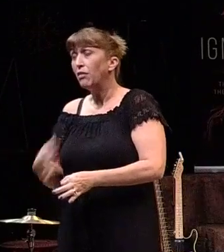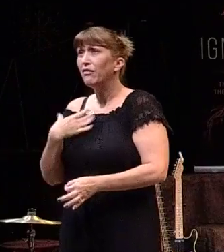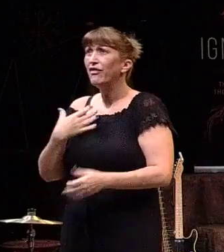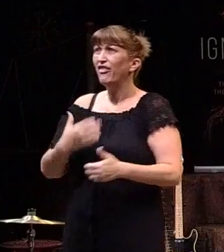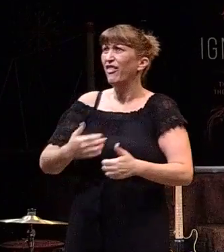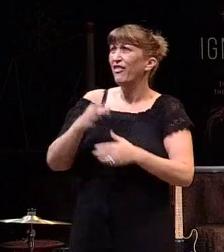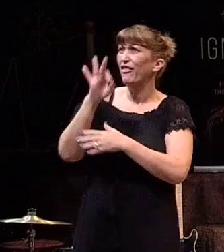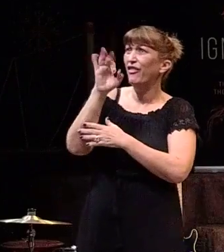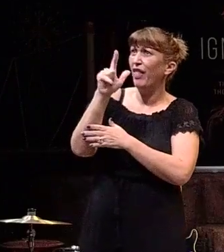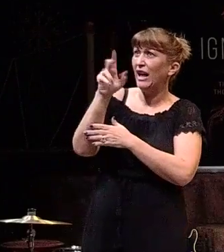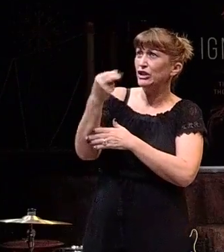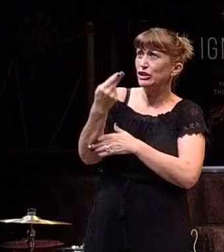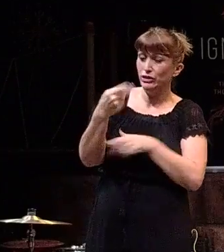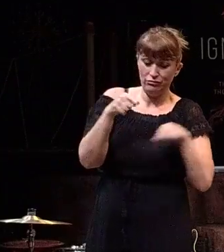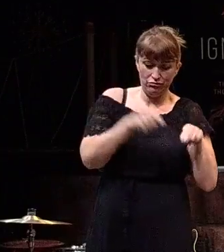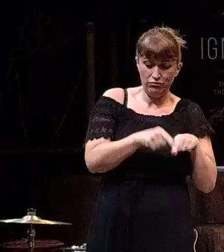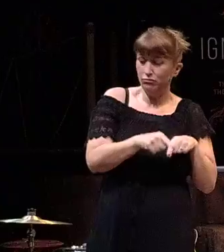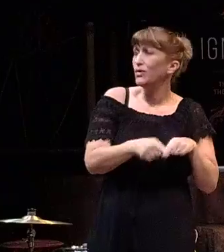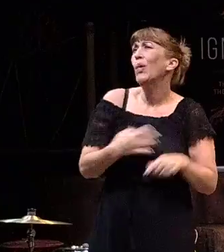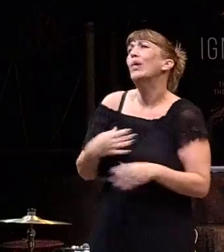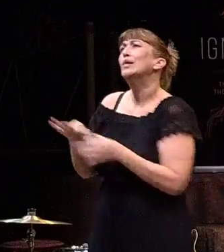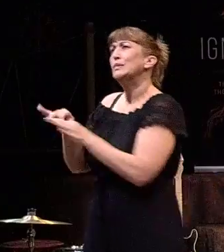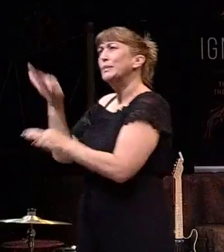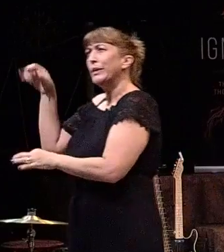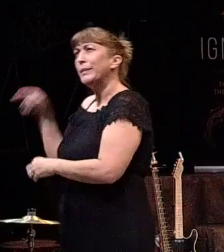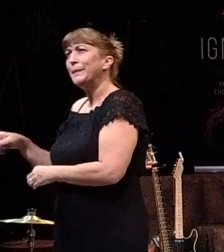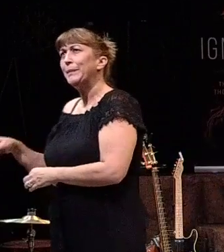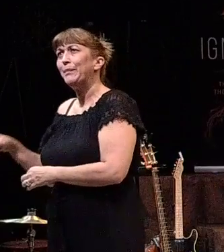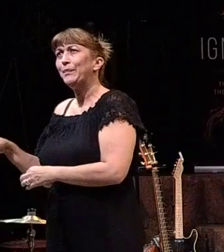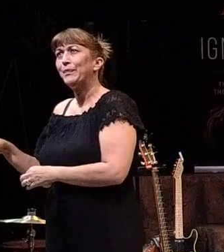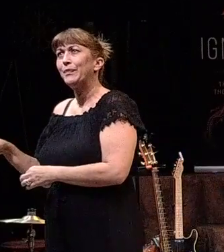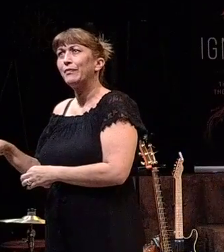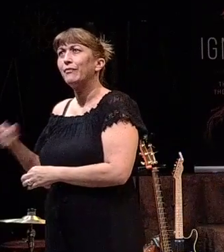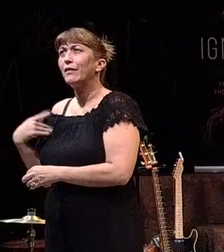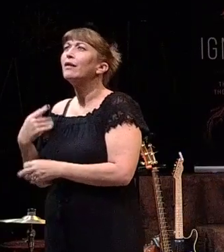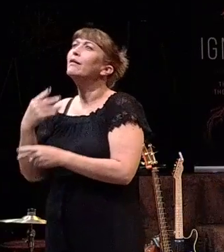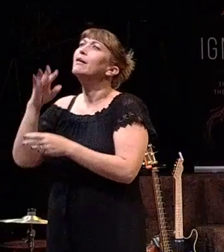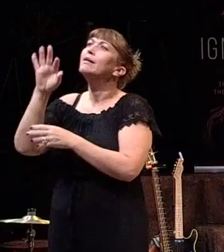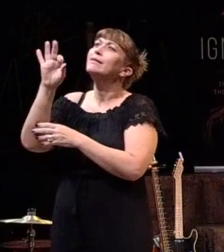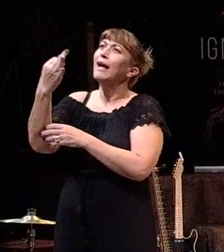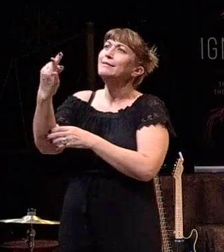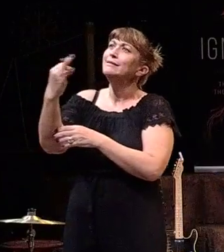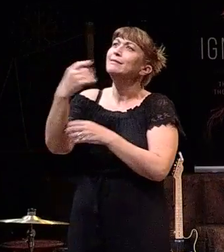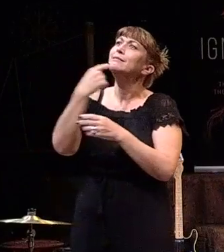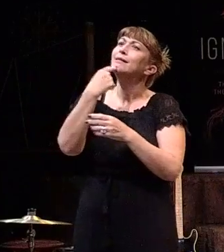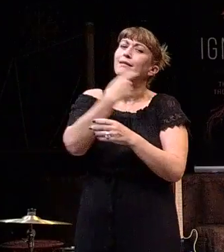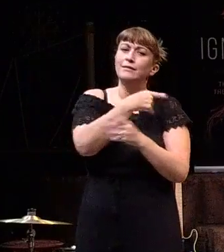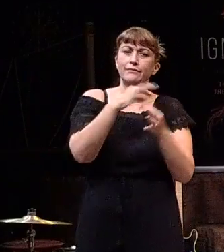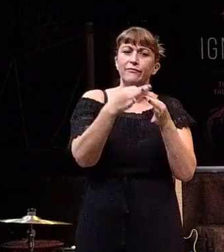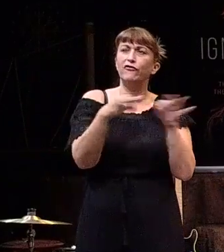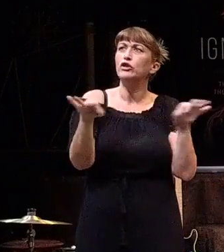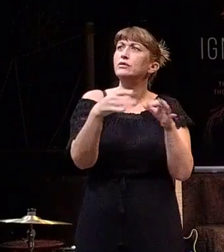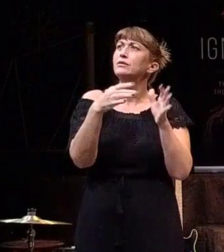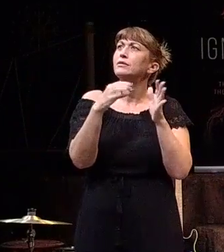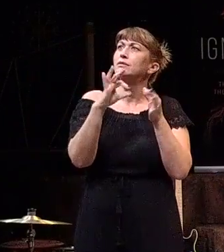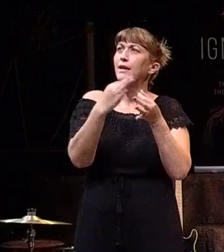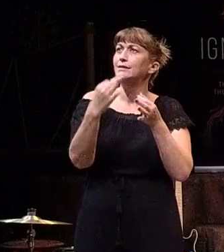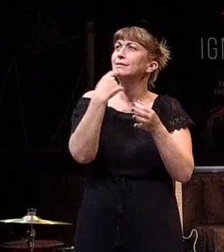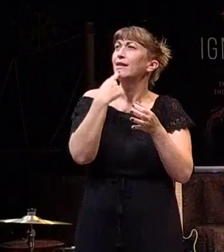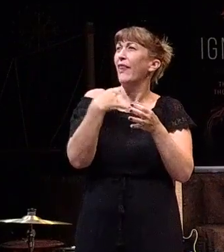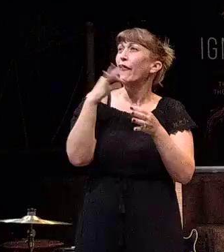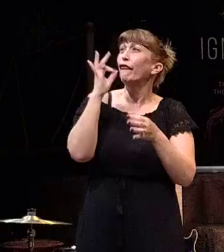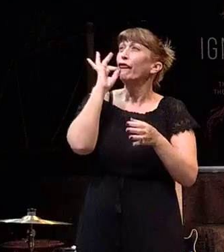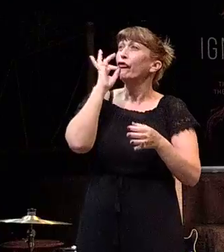flesh or you can choose to live by the spirit. And in verse 19, it says, it's going through and describing this is the fruit